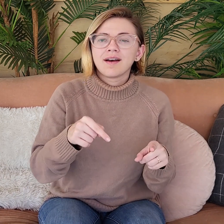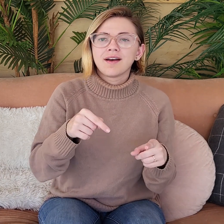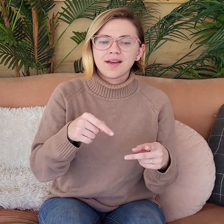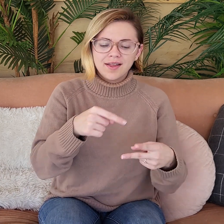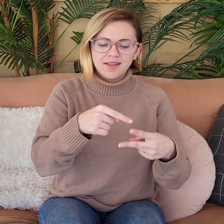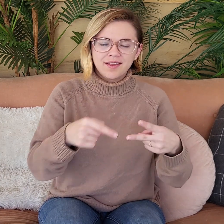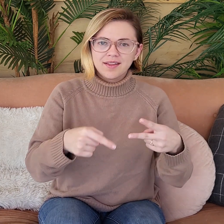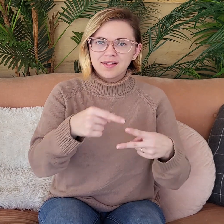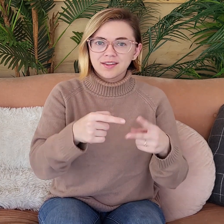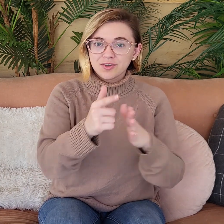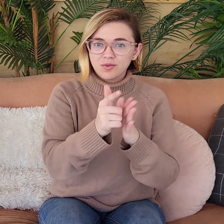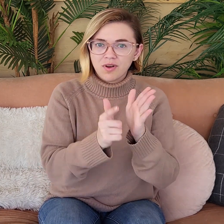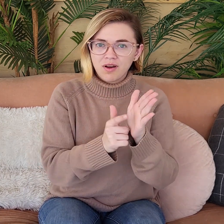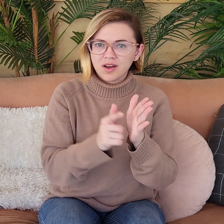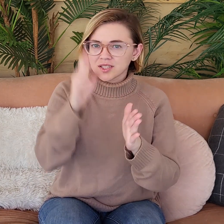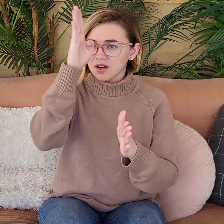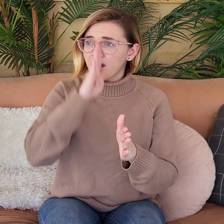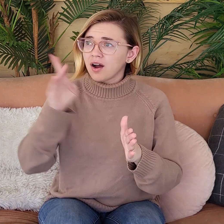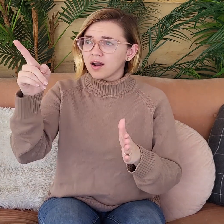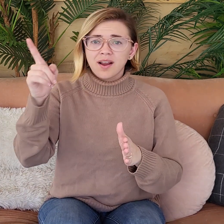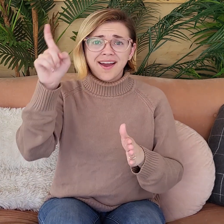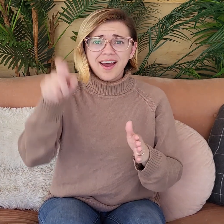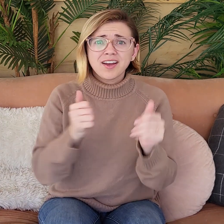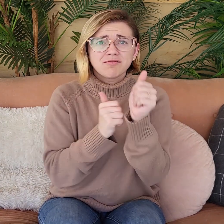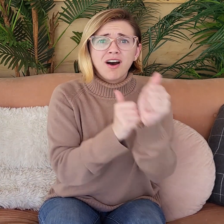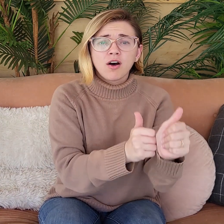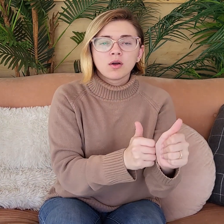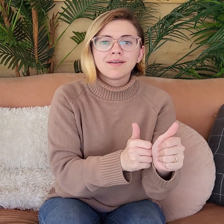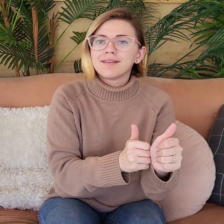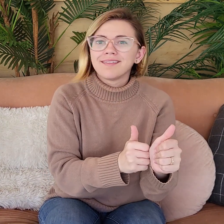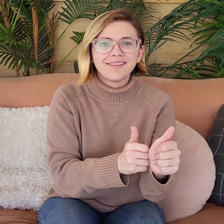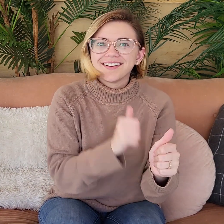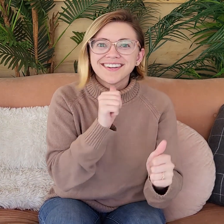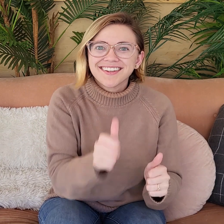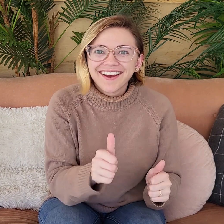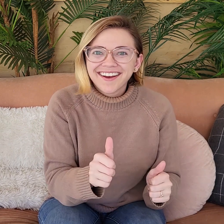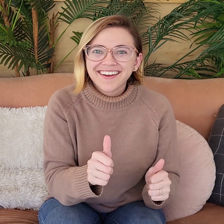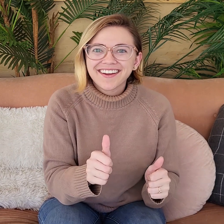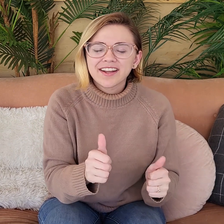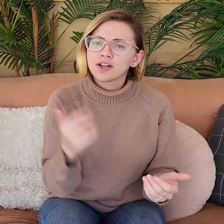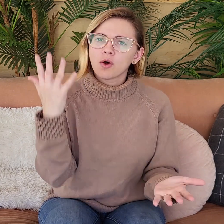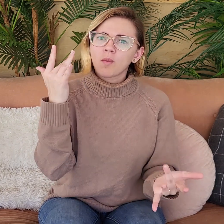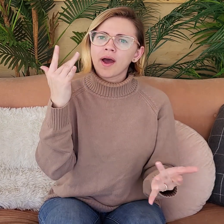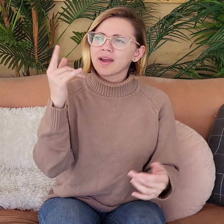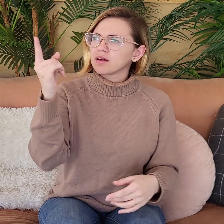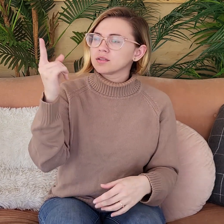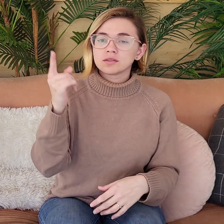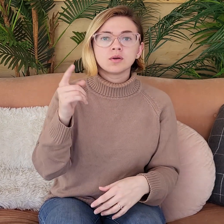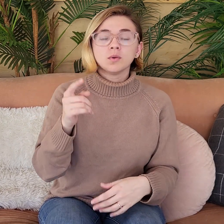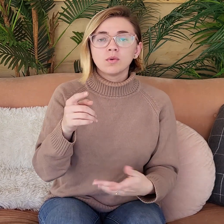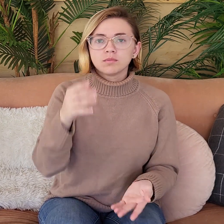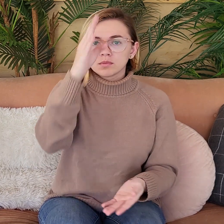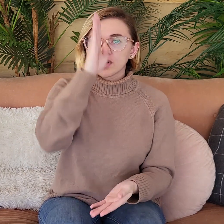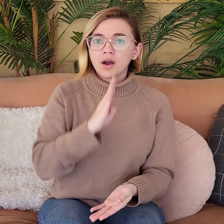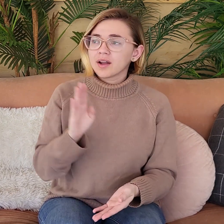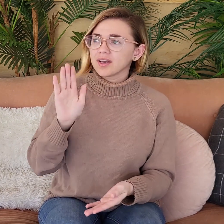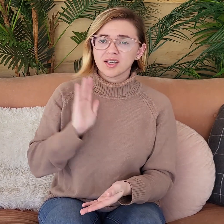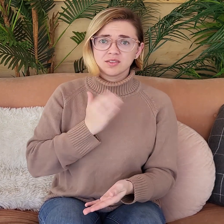So what happens? With those two laws, does God have to follow them? No, He doesn't. Well, why?